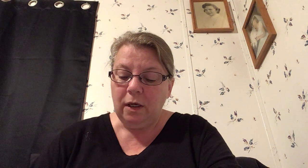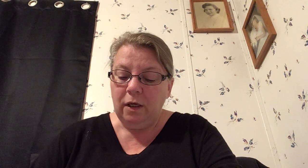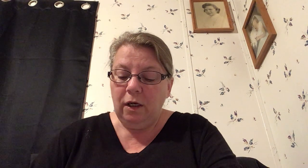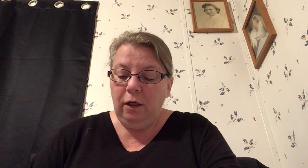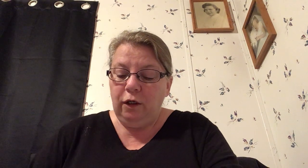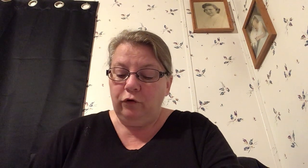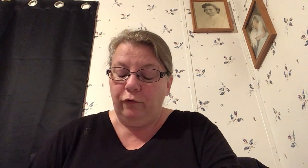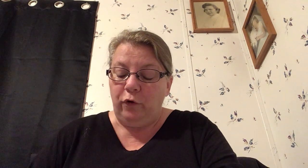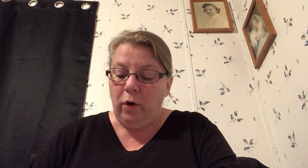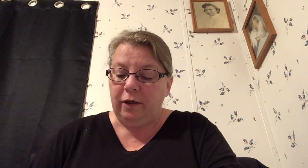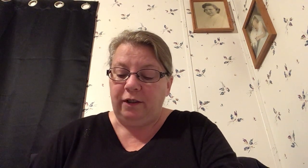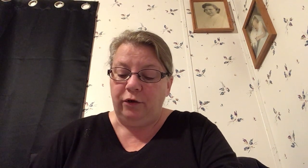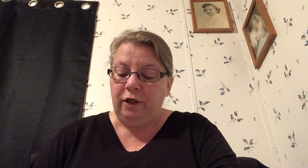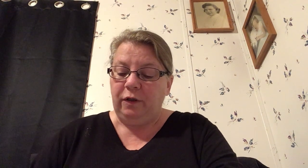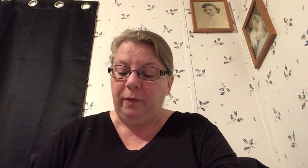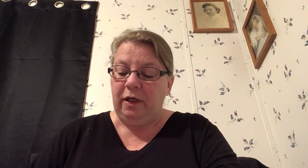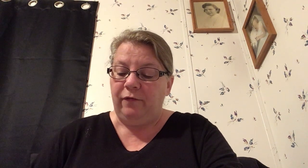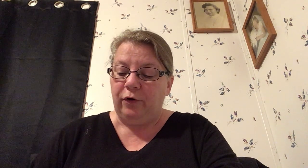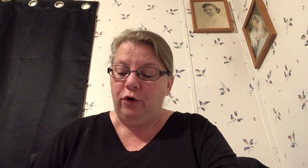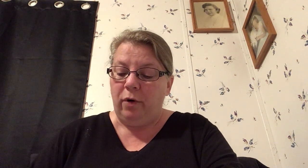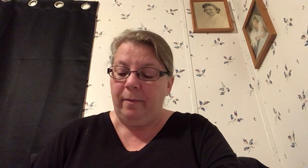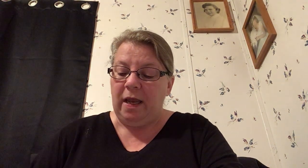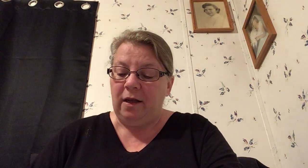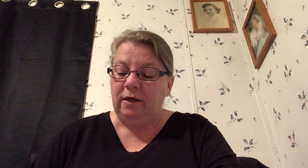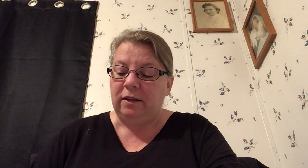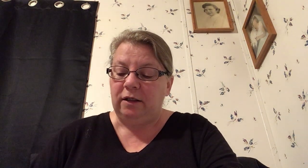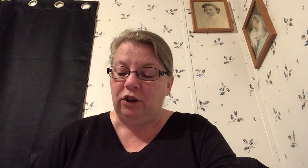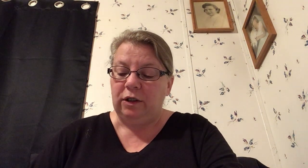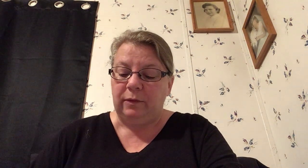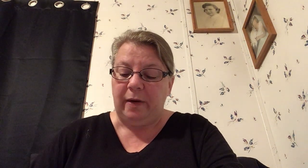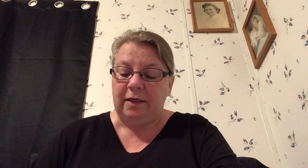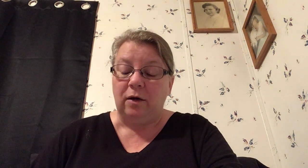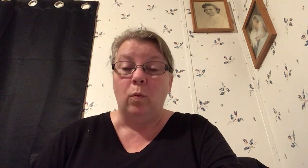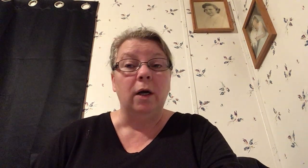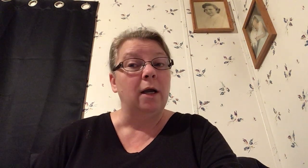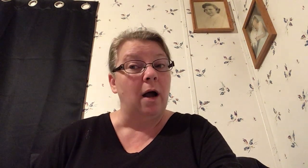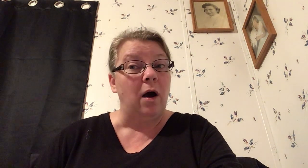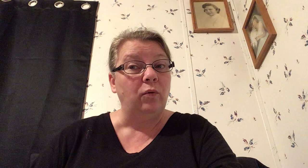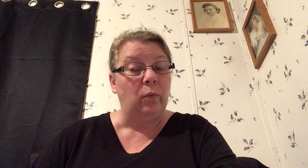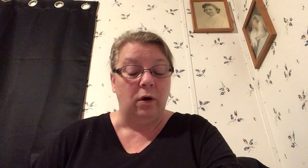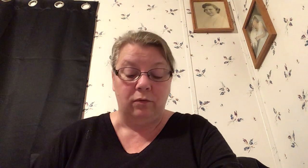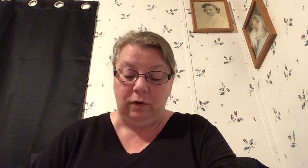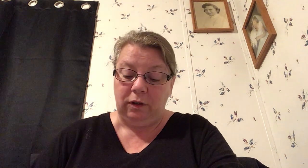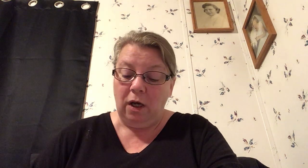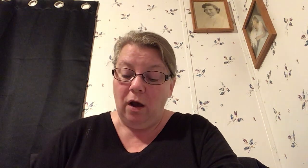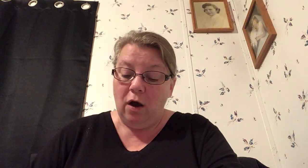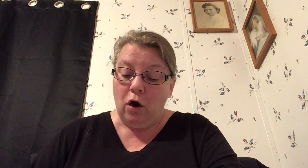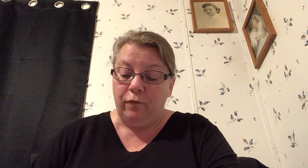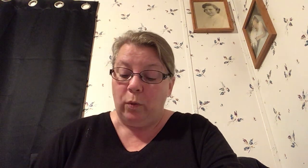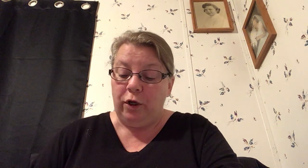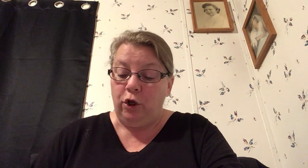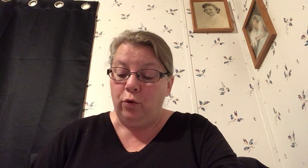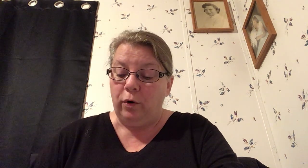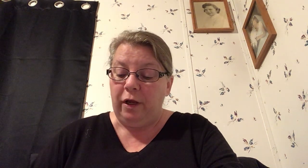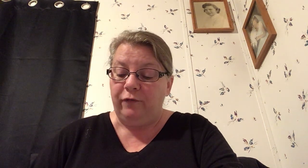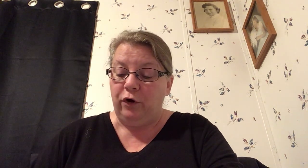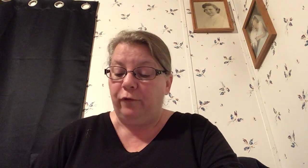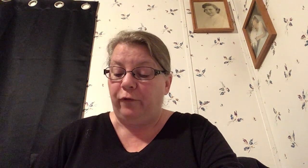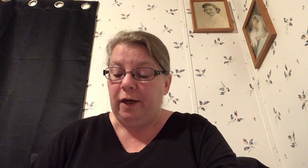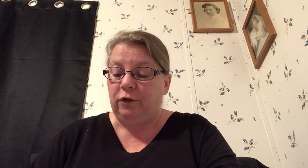so if you are a serious believer and you are making decisions based on what God wants over what you or even your friends